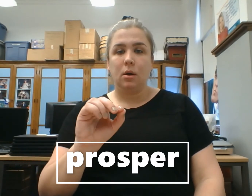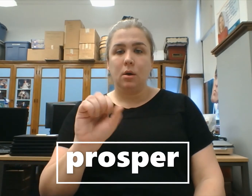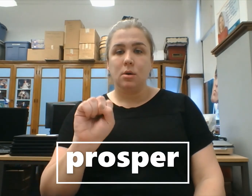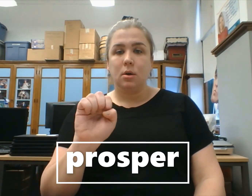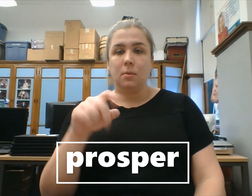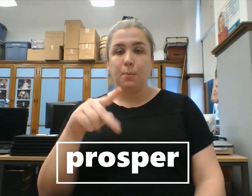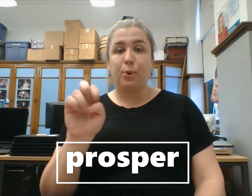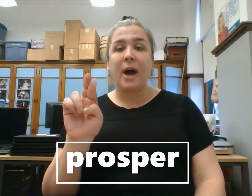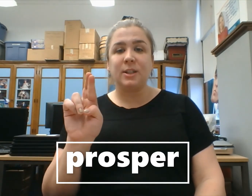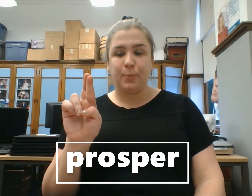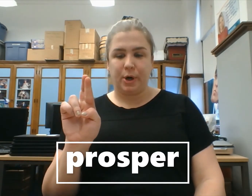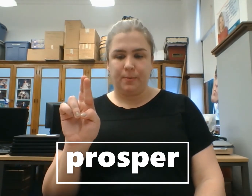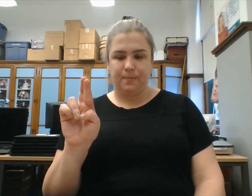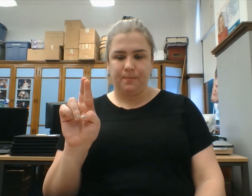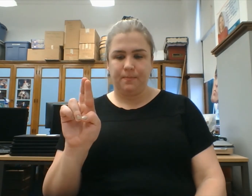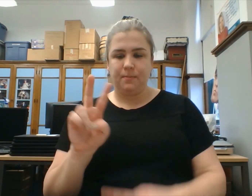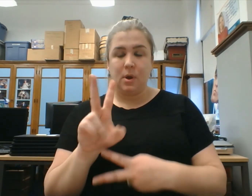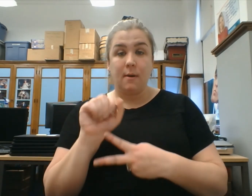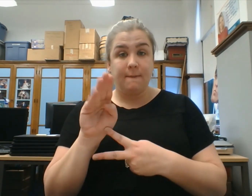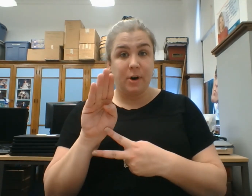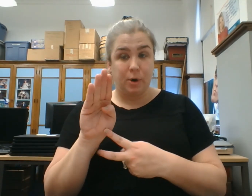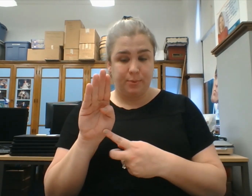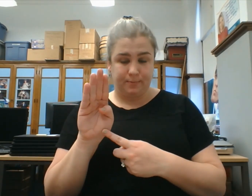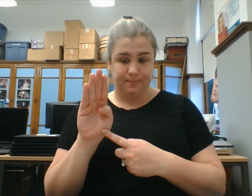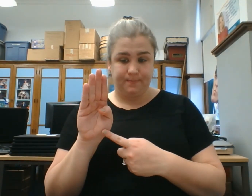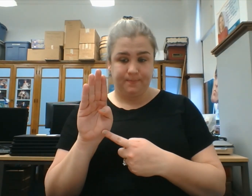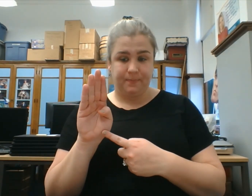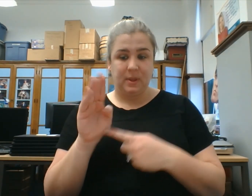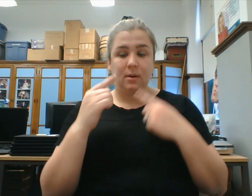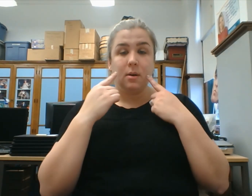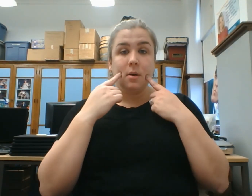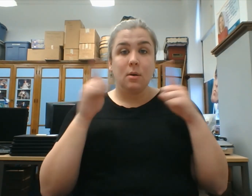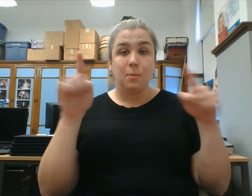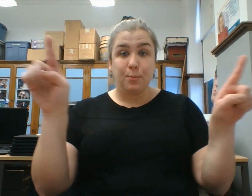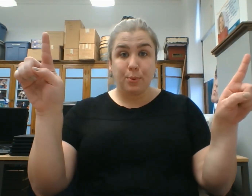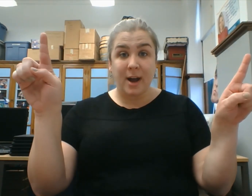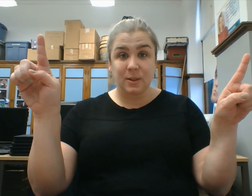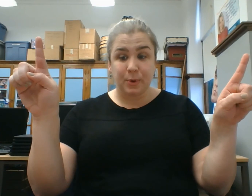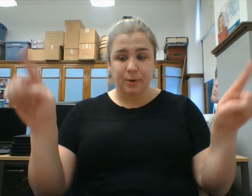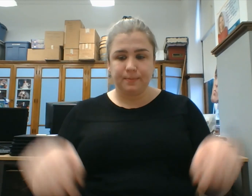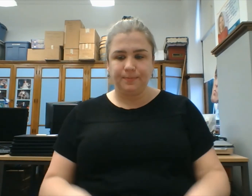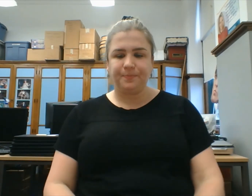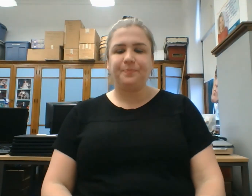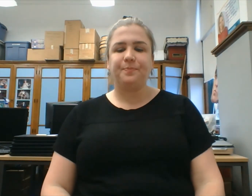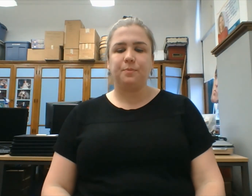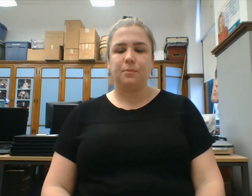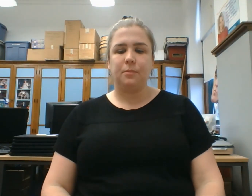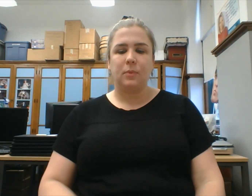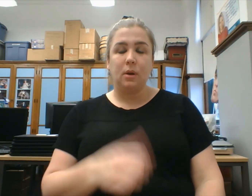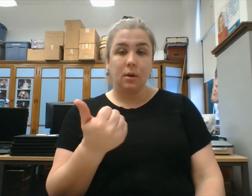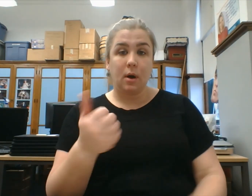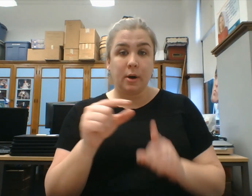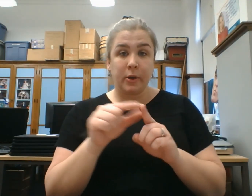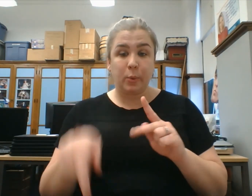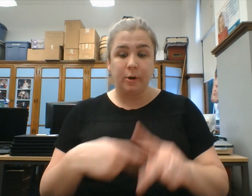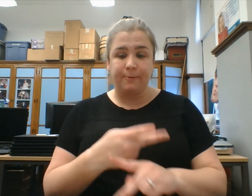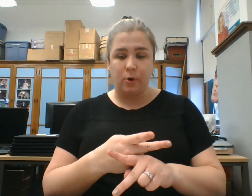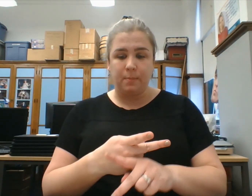Prosper. Verb. Prosper. Another word form.